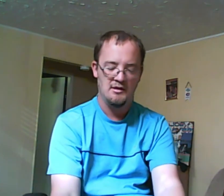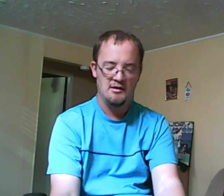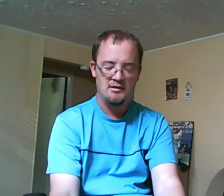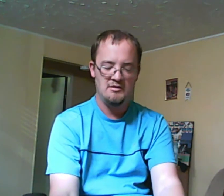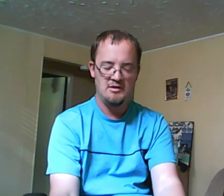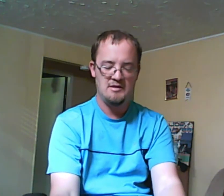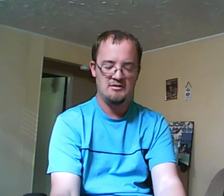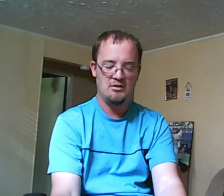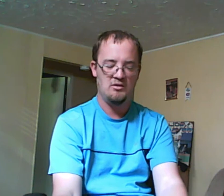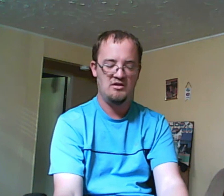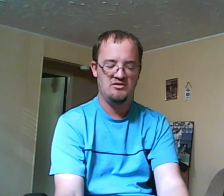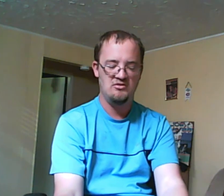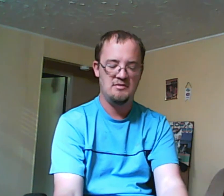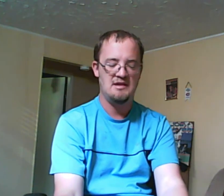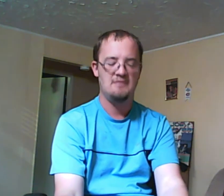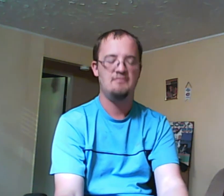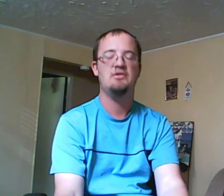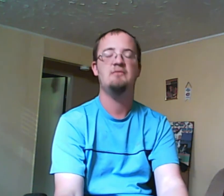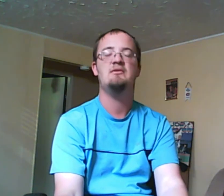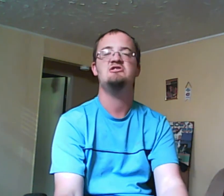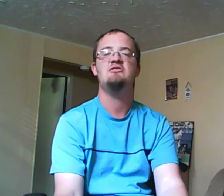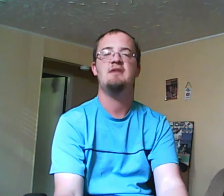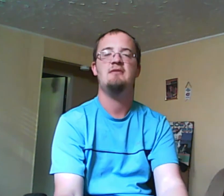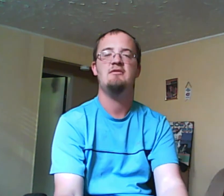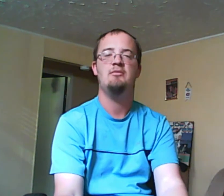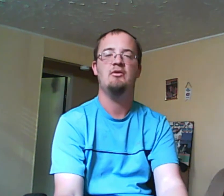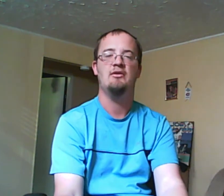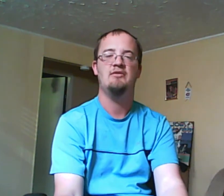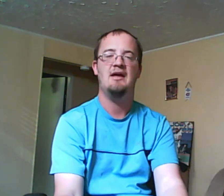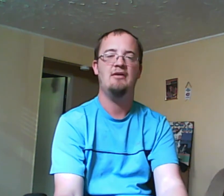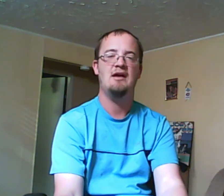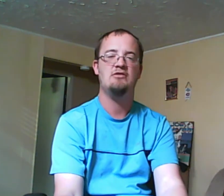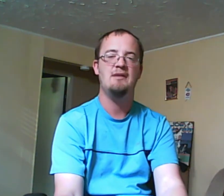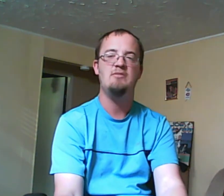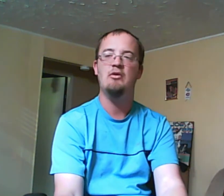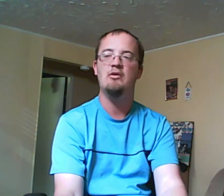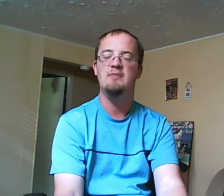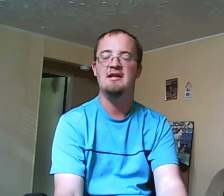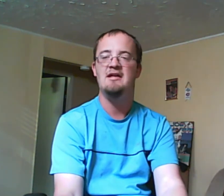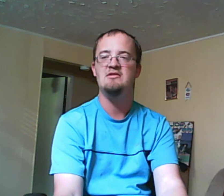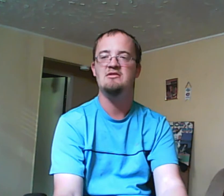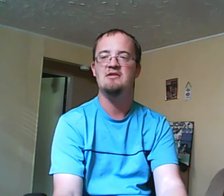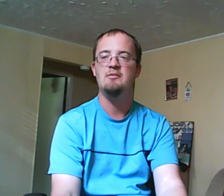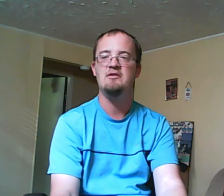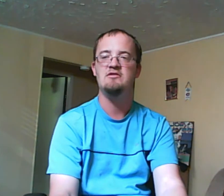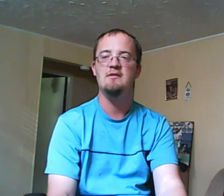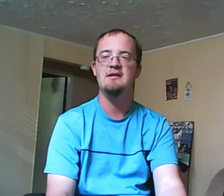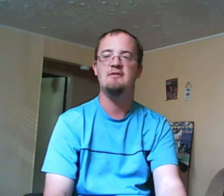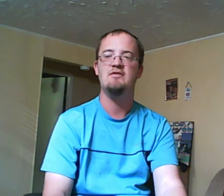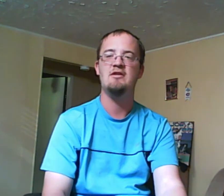So anyway, there weren't too many issues with that, with the poll. Now, I screwed up the poll because I put Zoe with the class